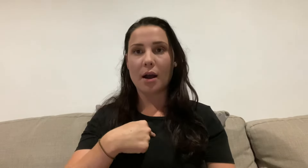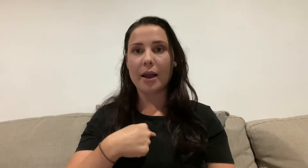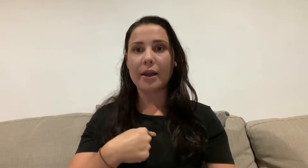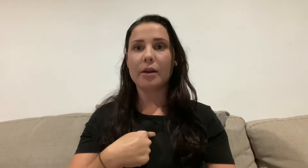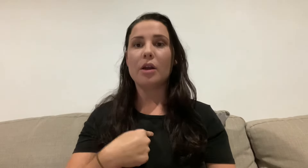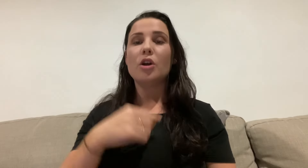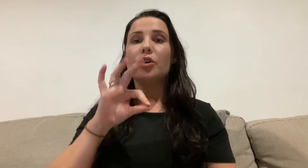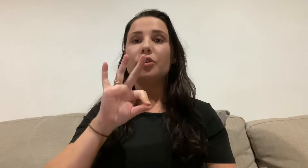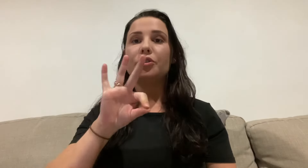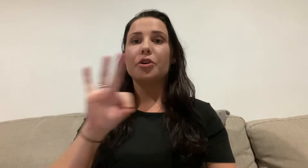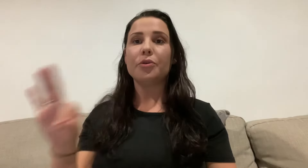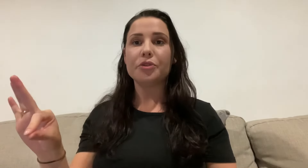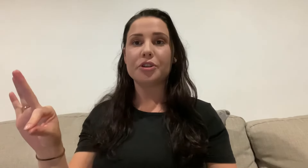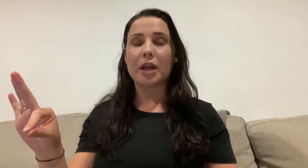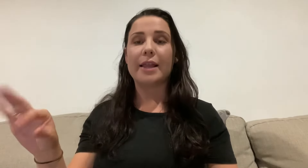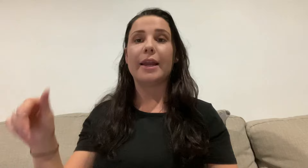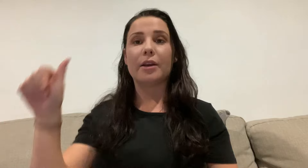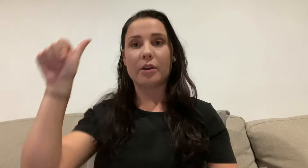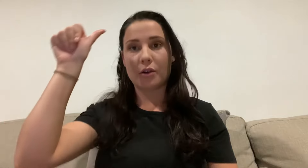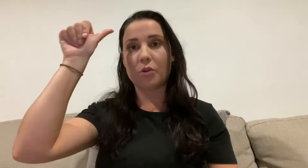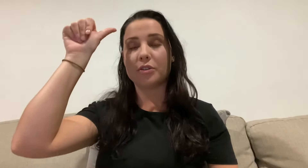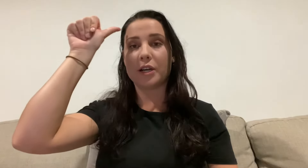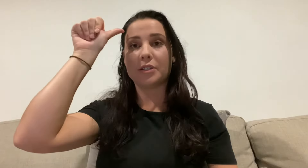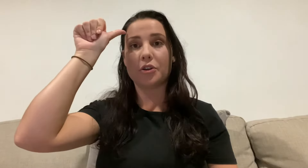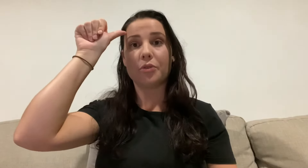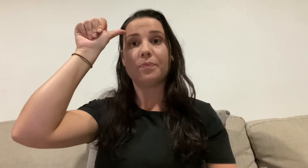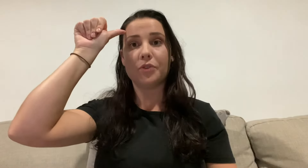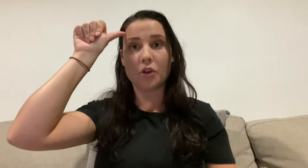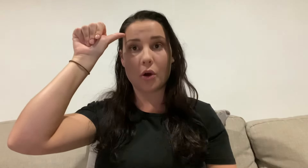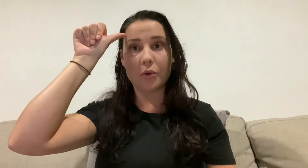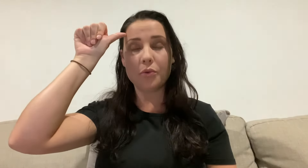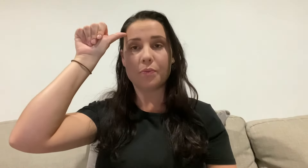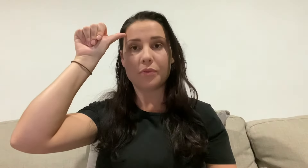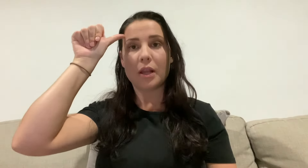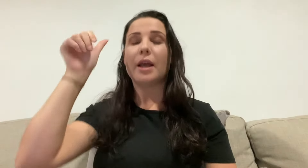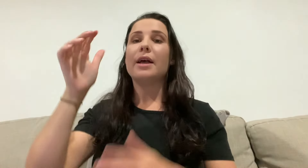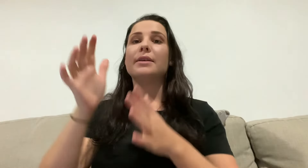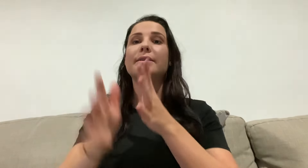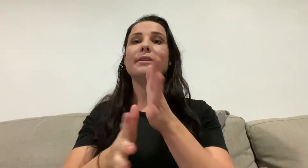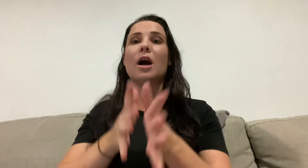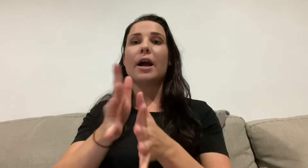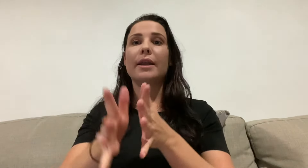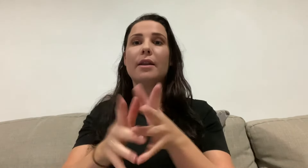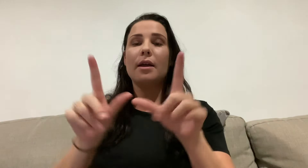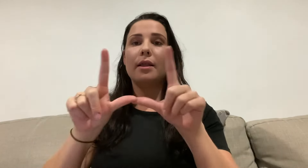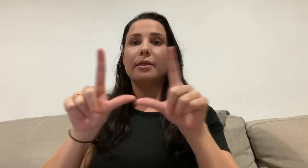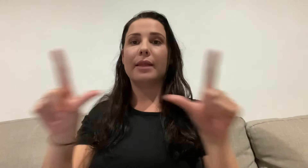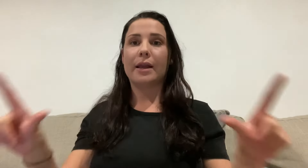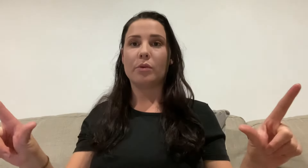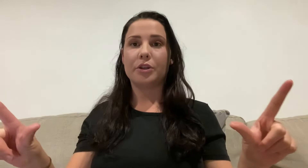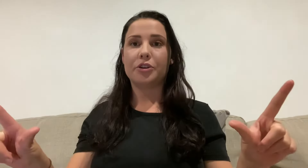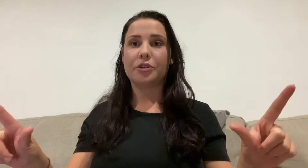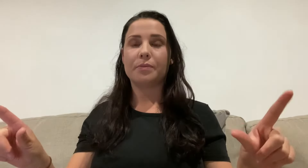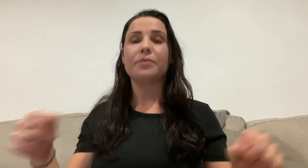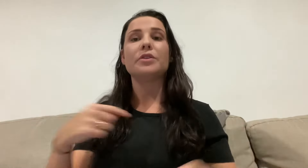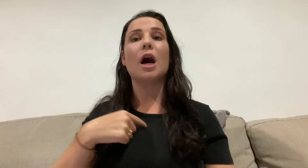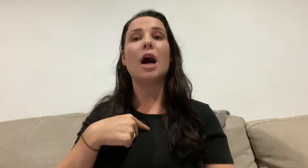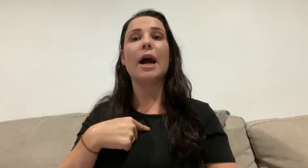I don't. And then of course you guys know, no sign language. So I